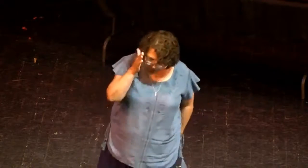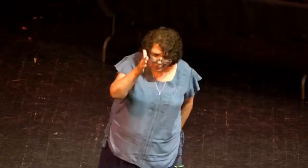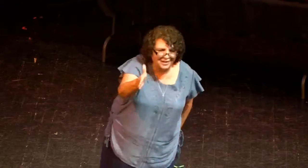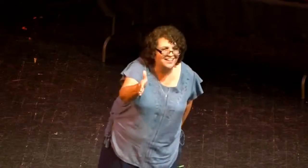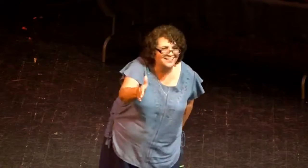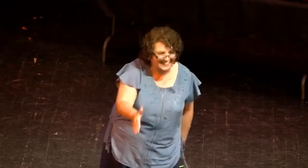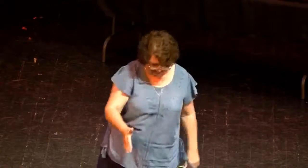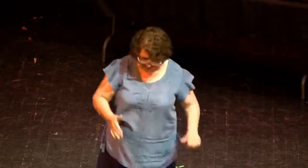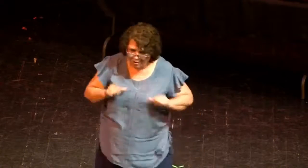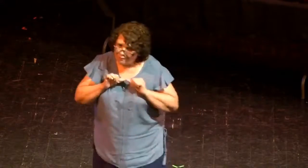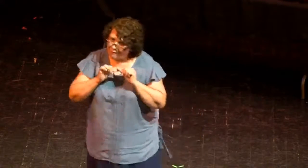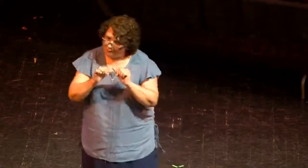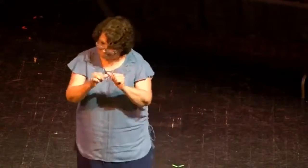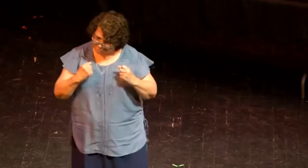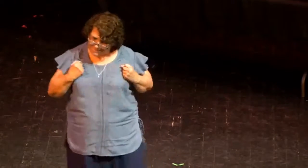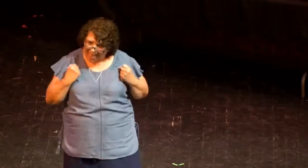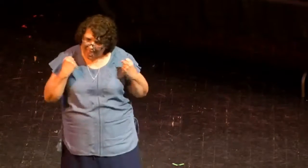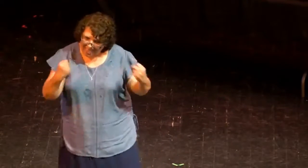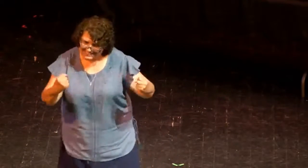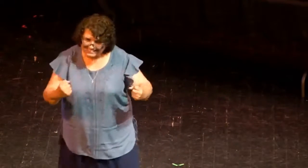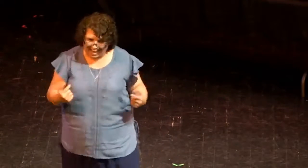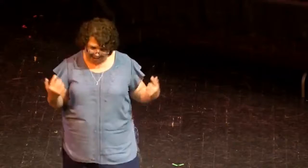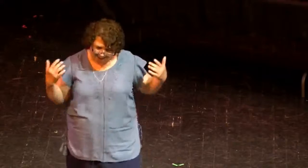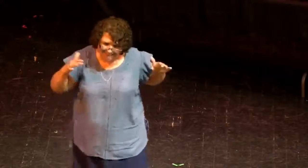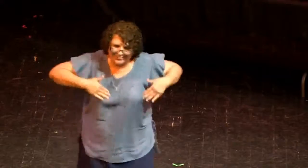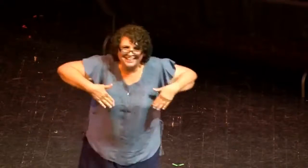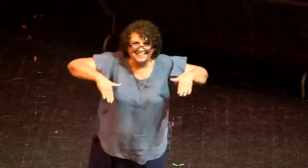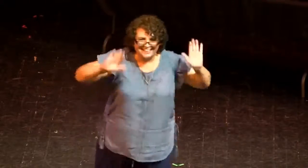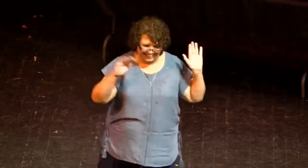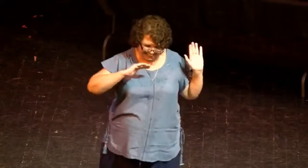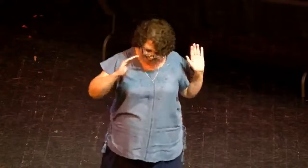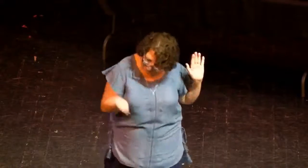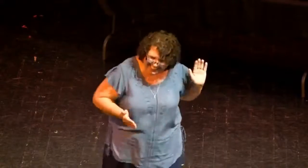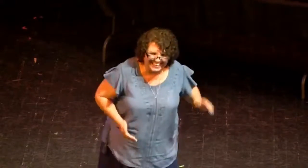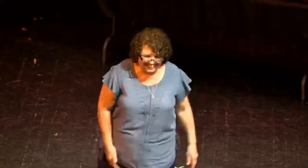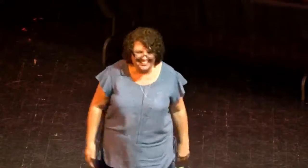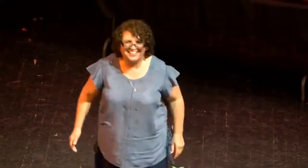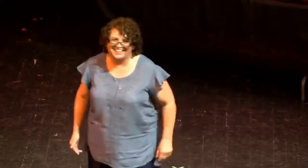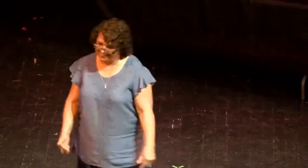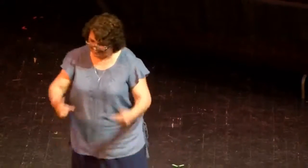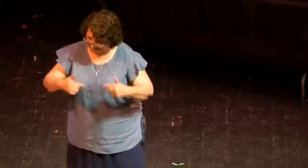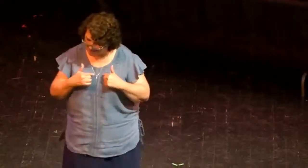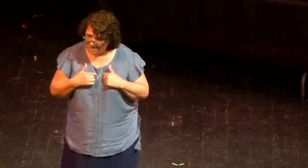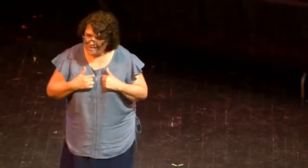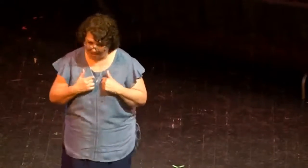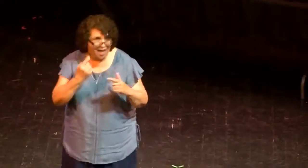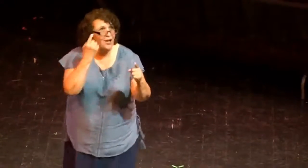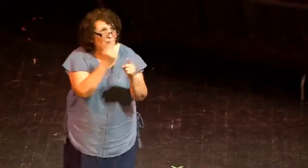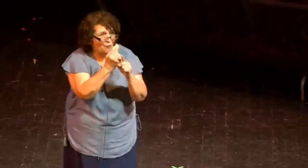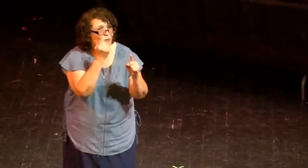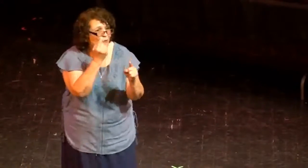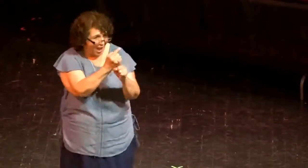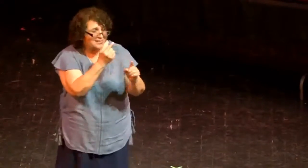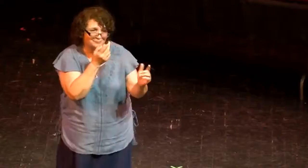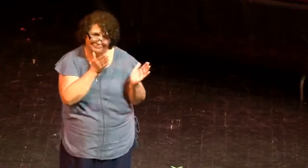And I won't back then I'll know what's